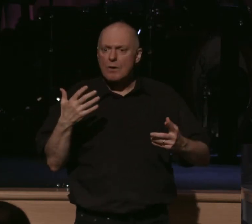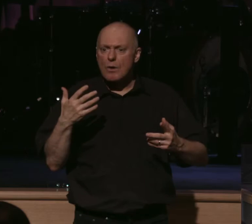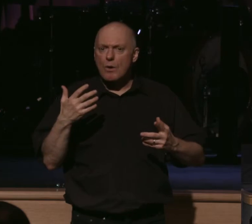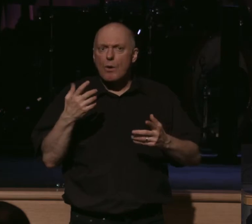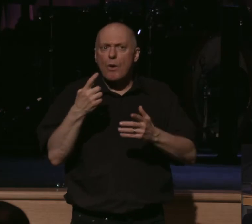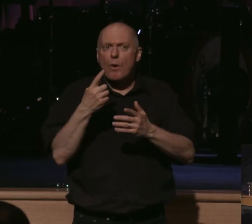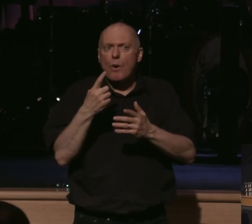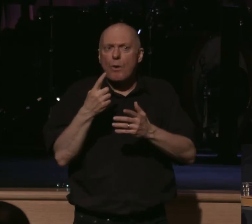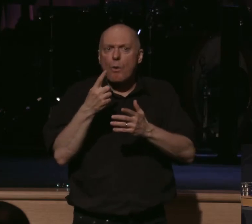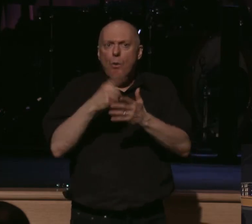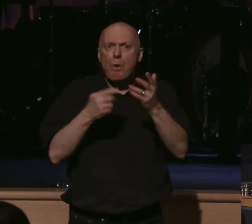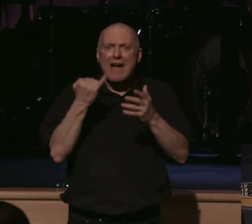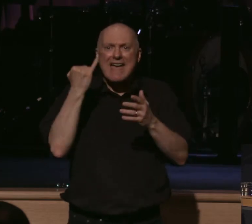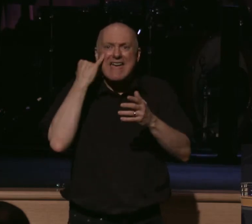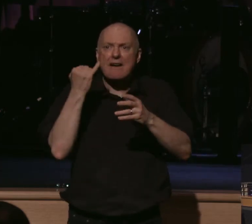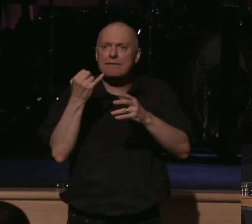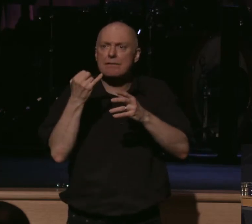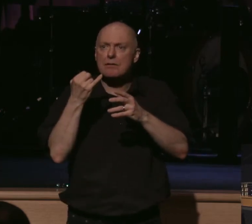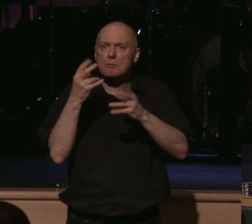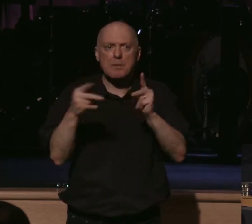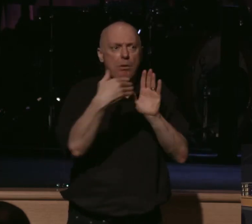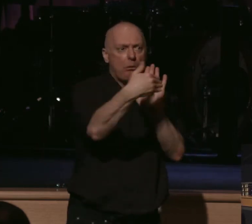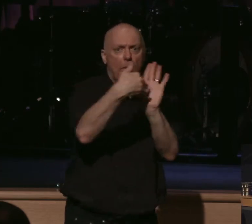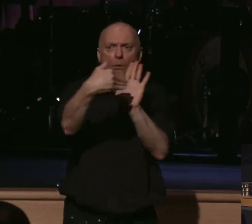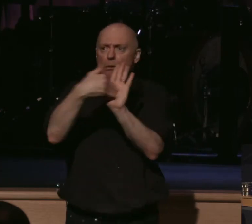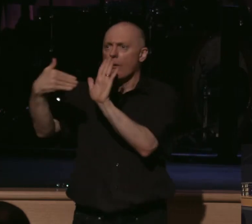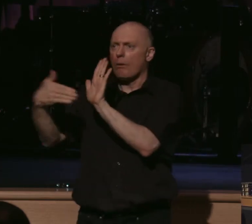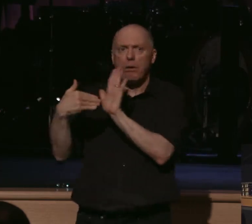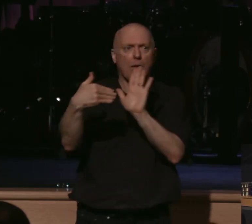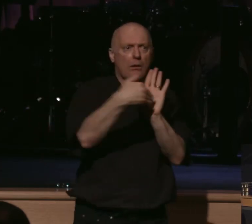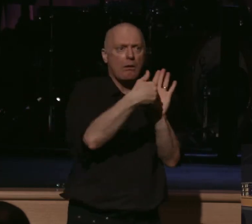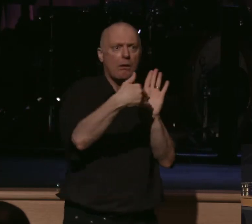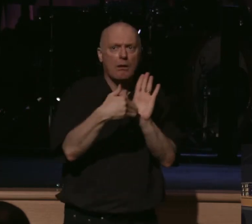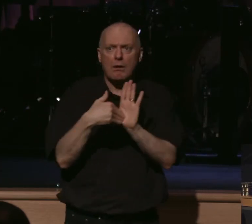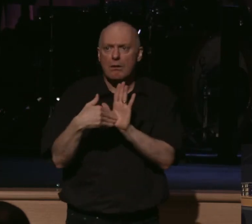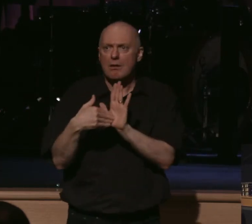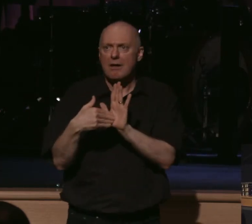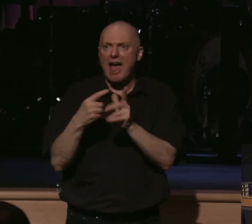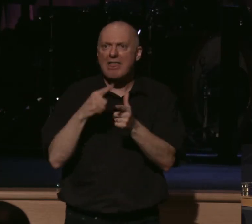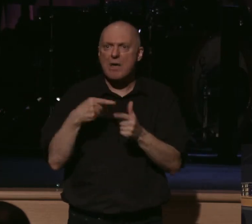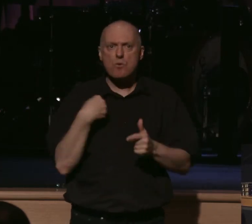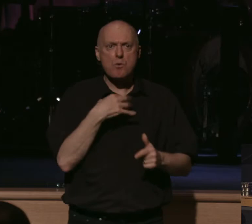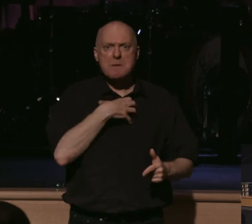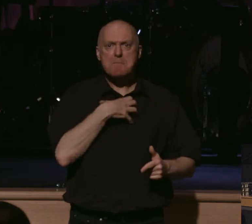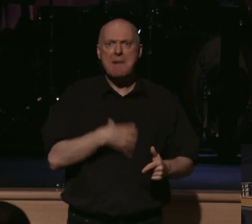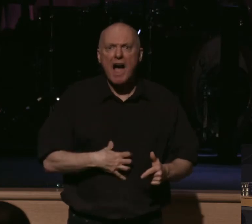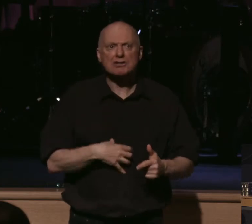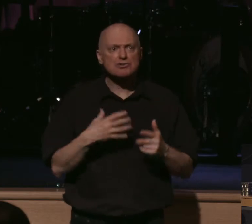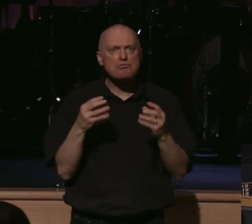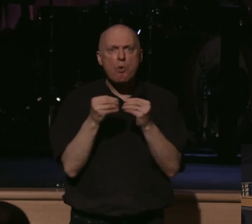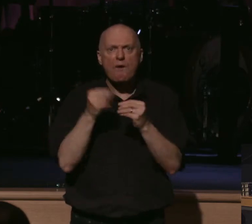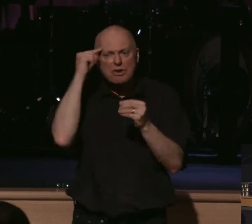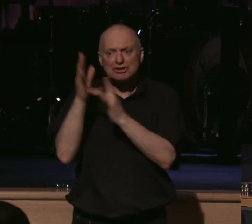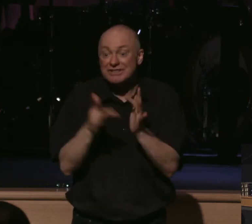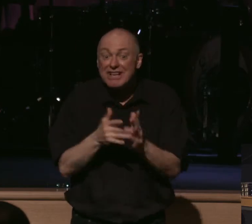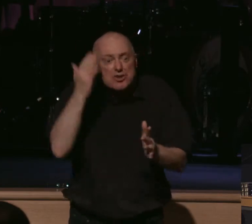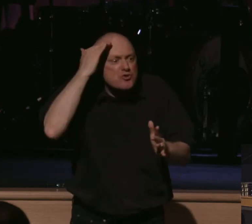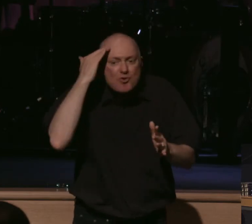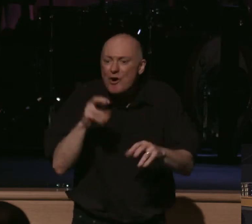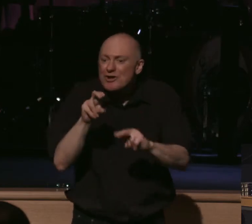opposition increased and all of a sudden it brought a crystal clear vision and passion and focus upon our lives? You know when you're sitting there and